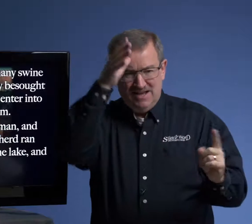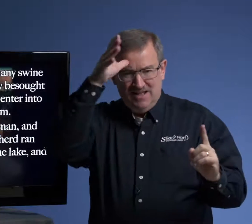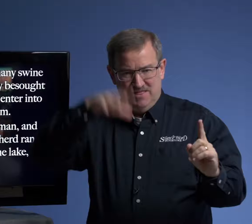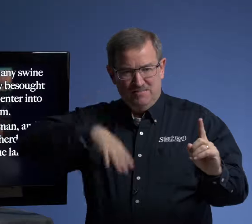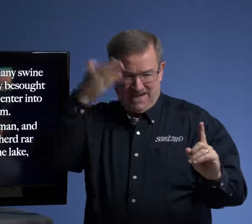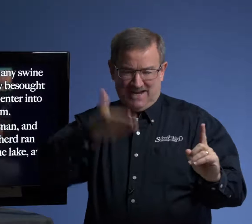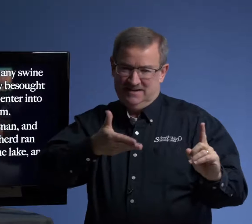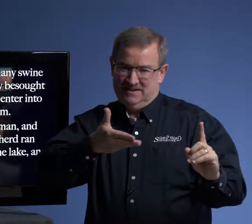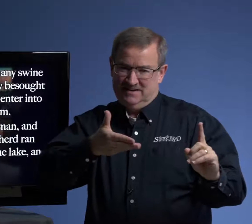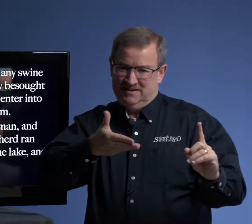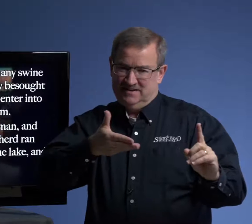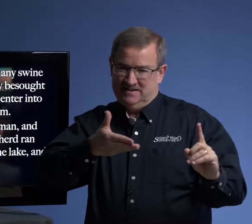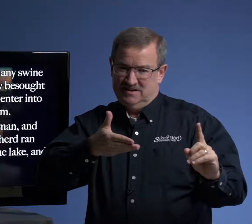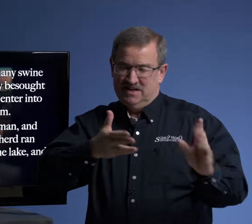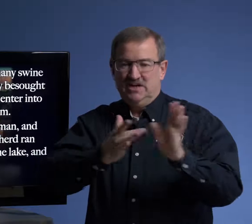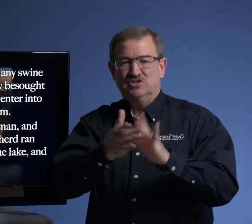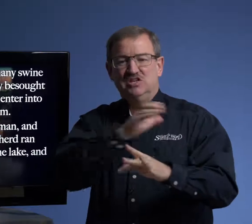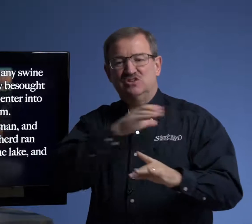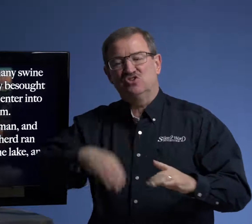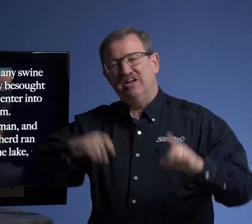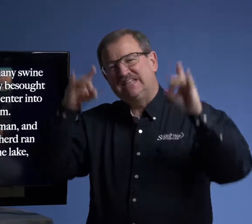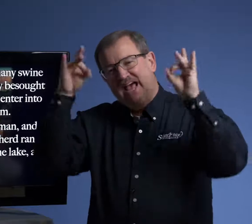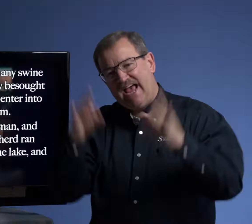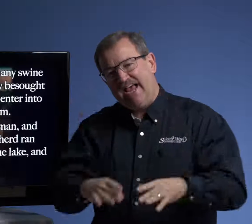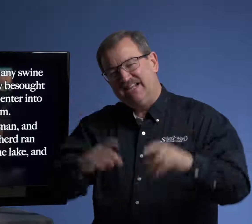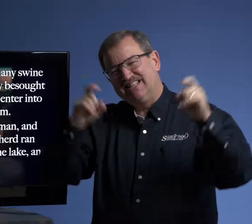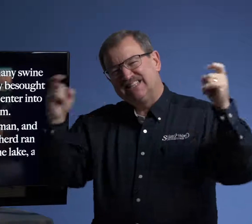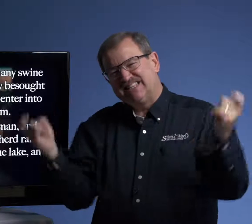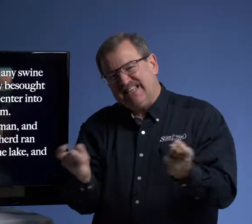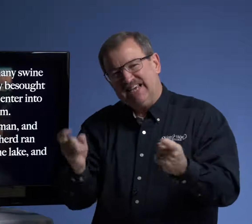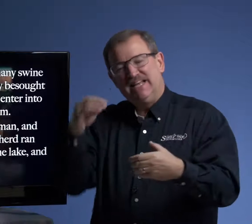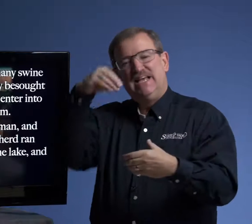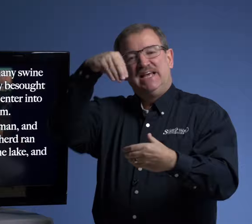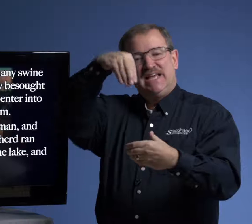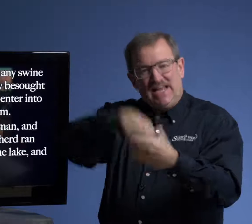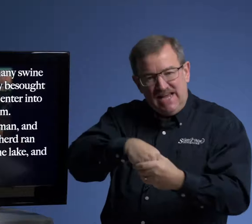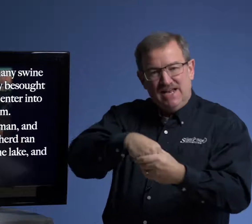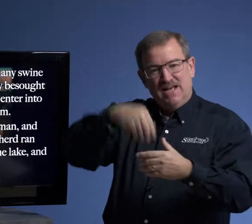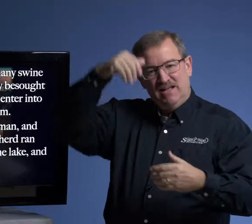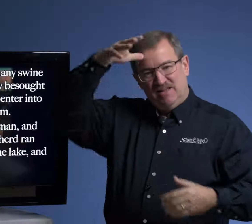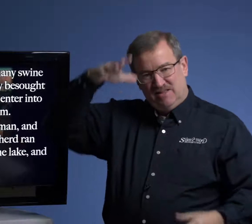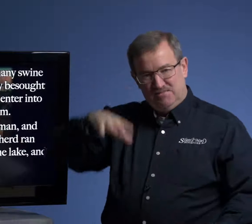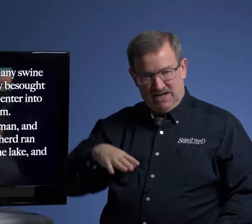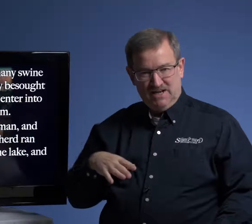the man. Jesus Christ hated the sin in the man.